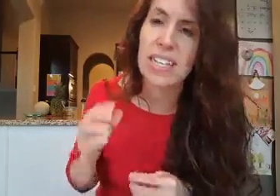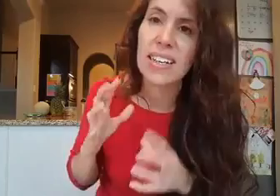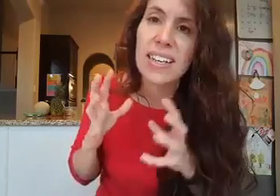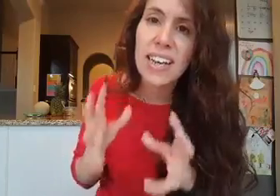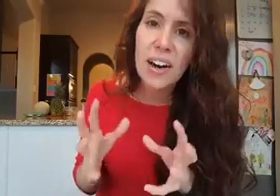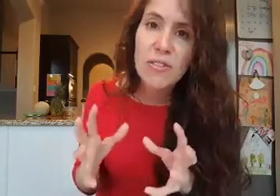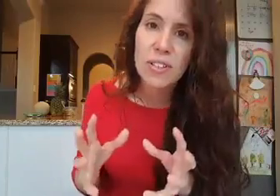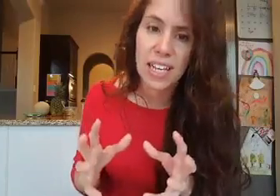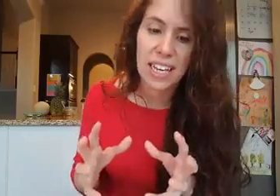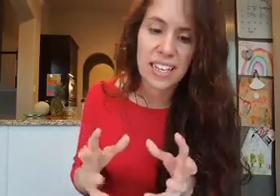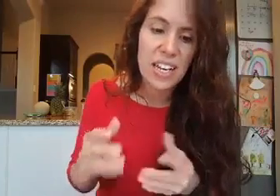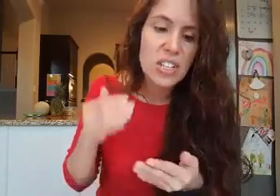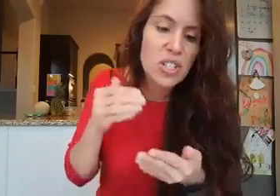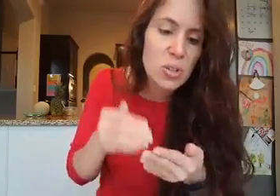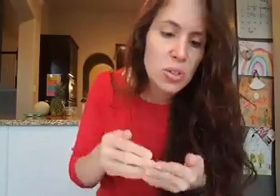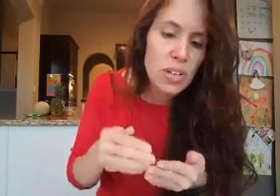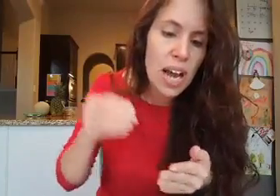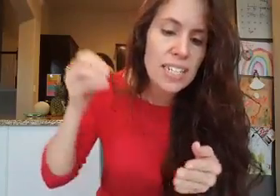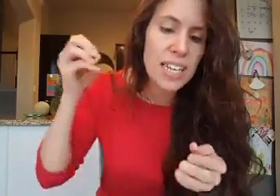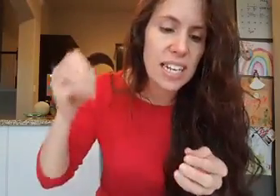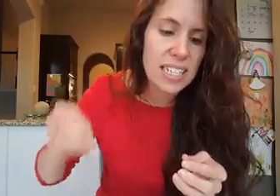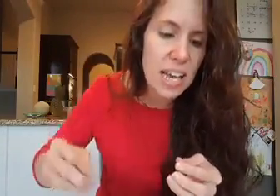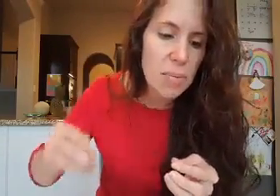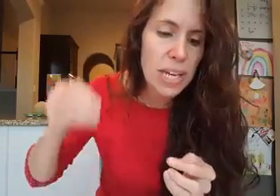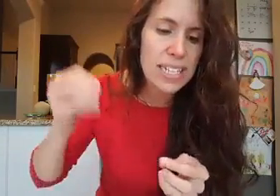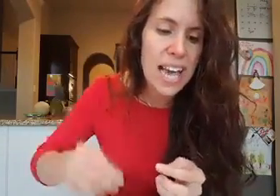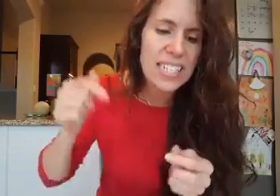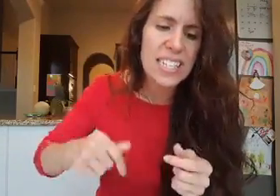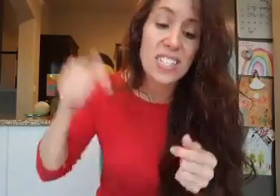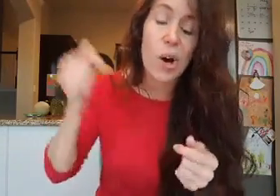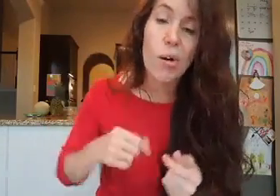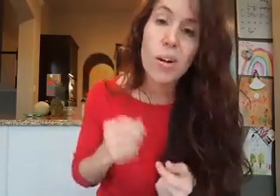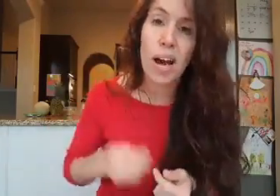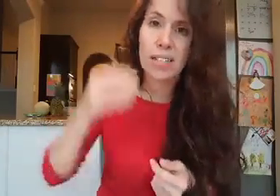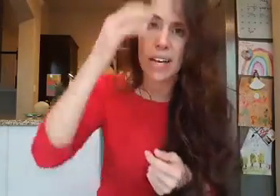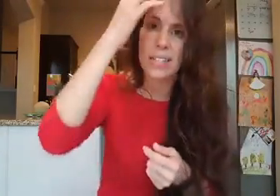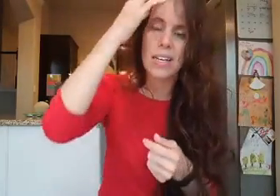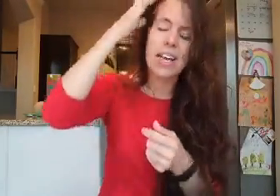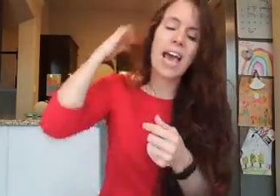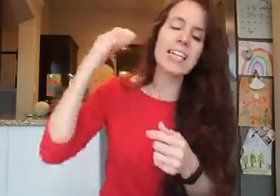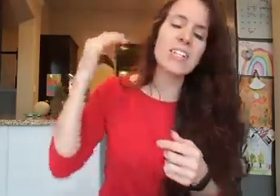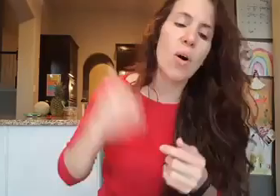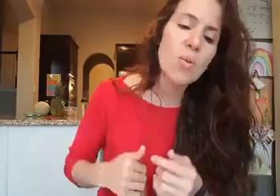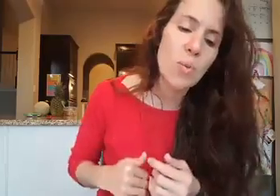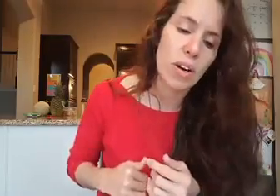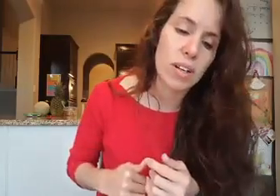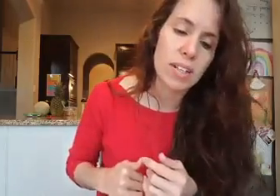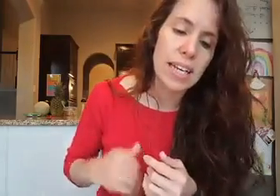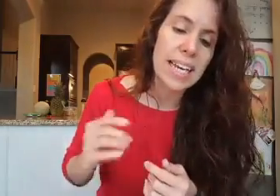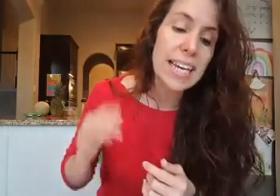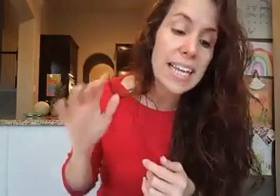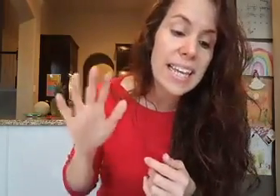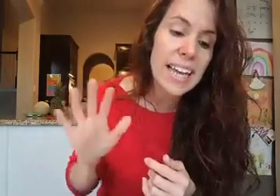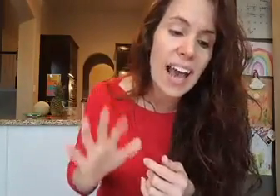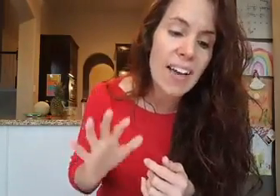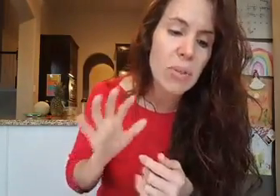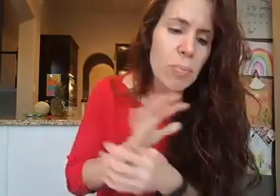carefully scrutinize and examine and test his own conduct and his own work, he can then have the